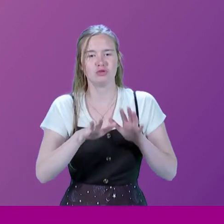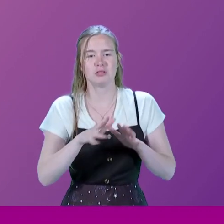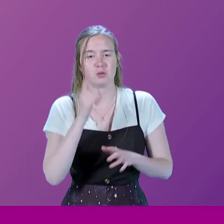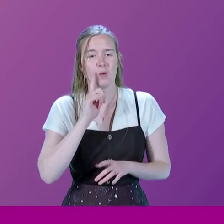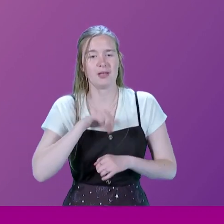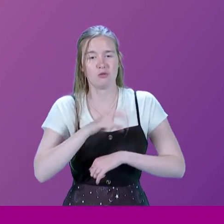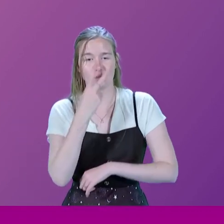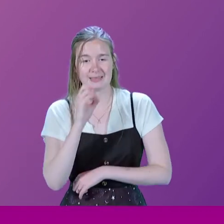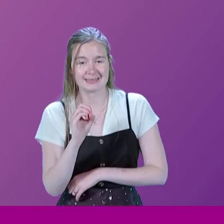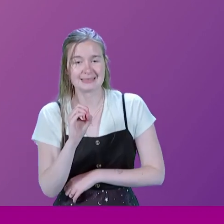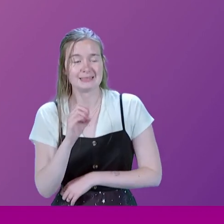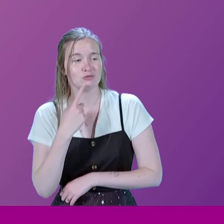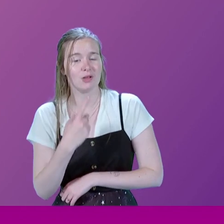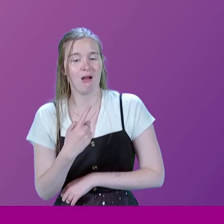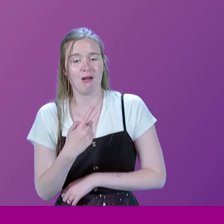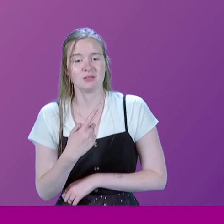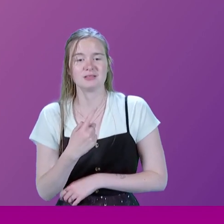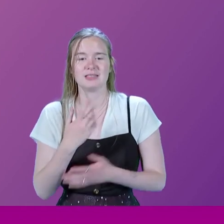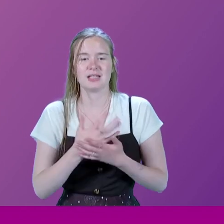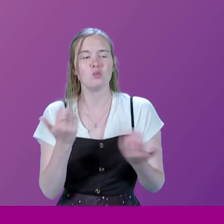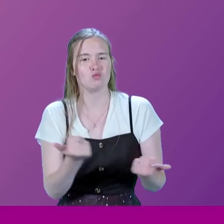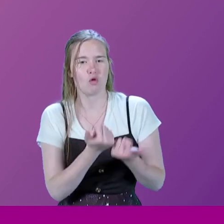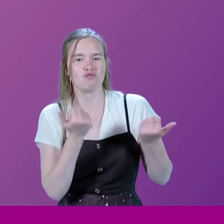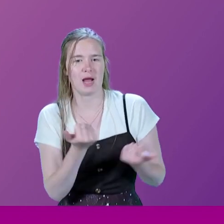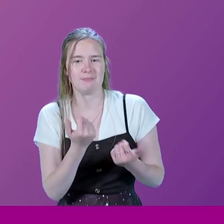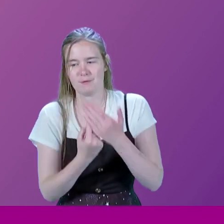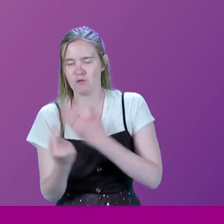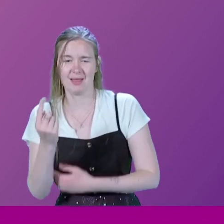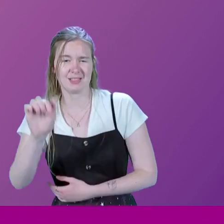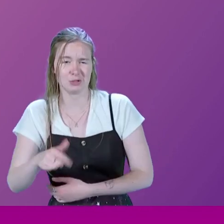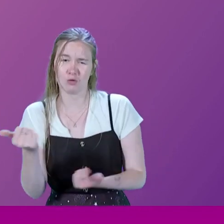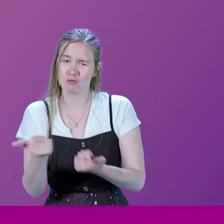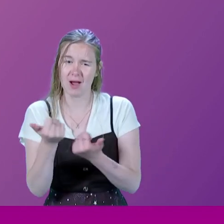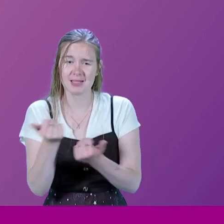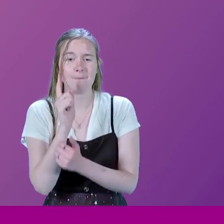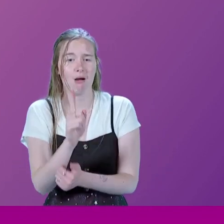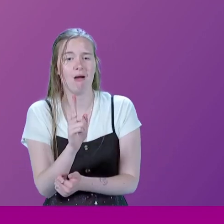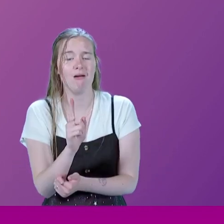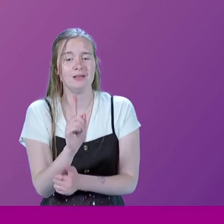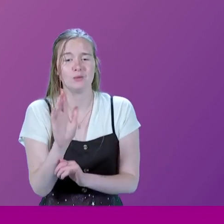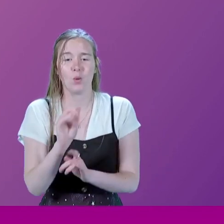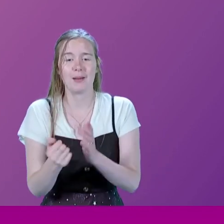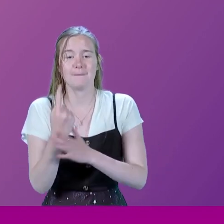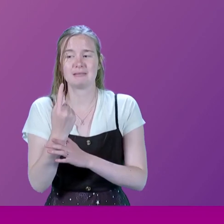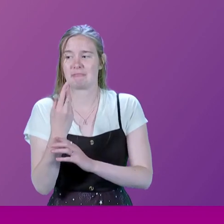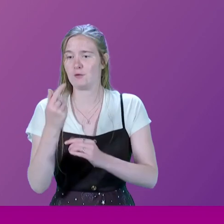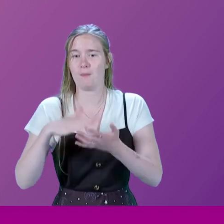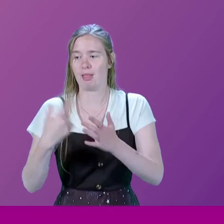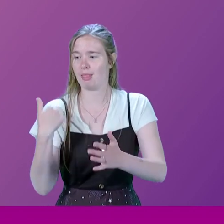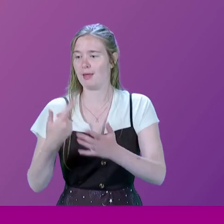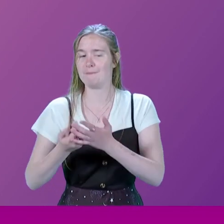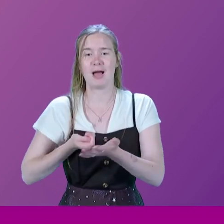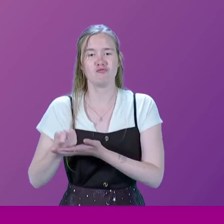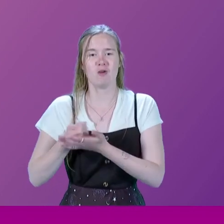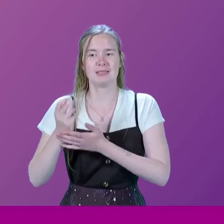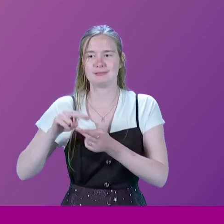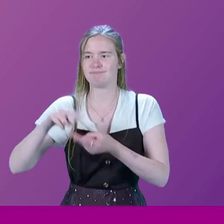20s, she said, you know, it was all right being freelance until, you know, in the last few months my rent has